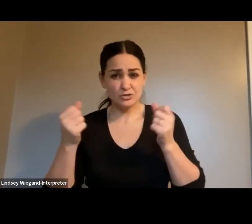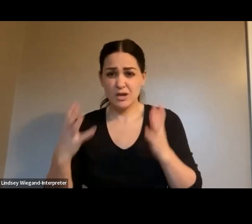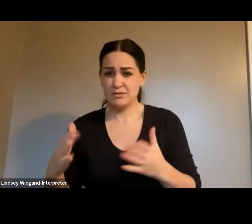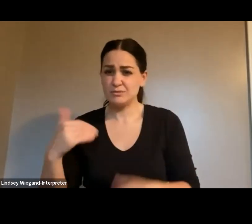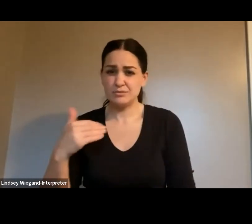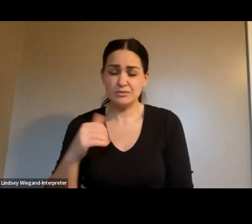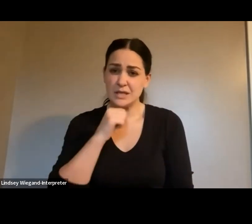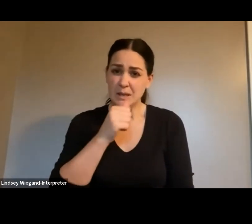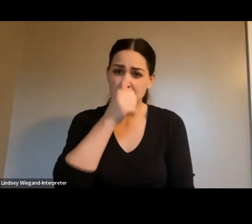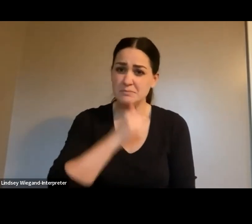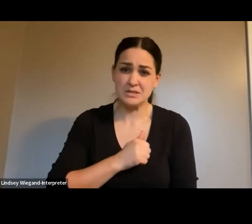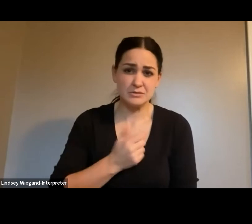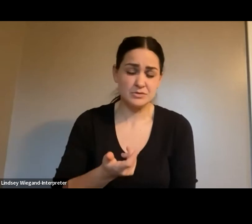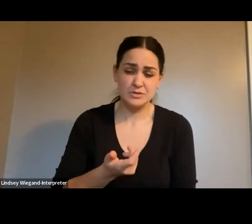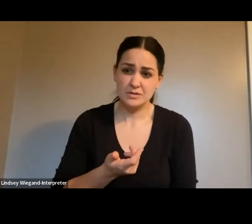are both. Um,